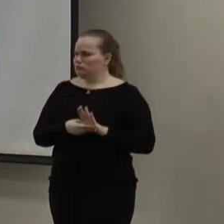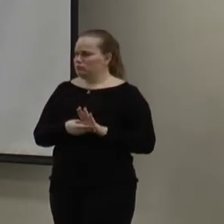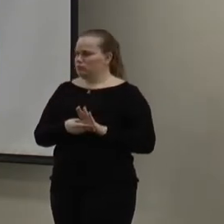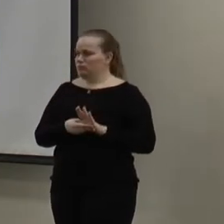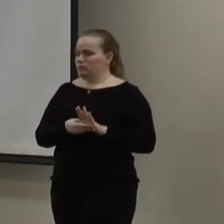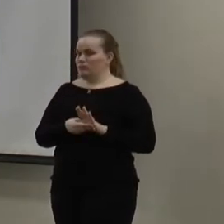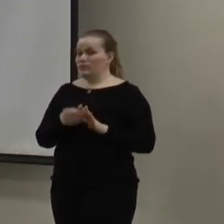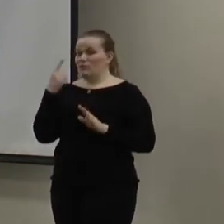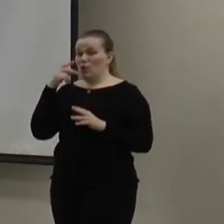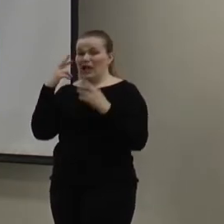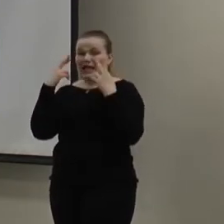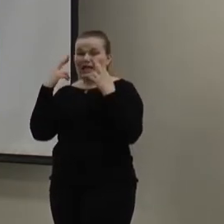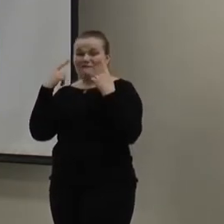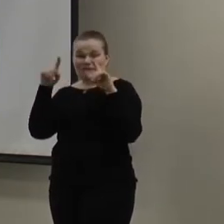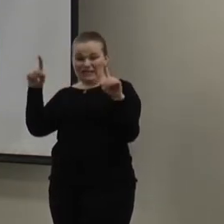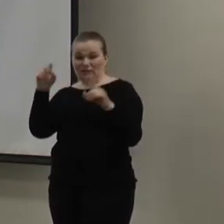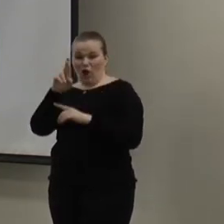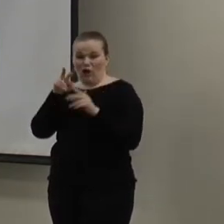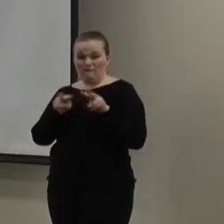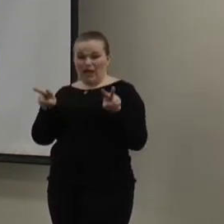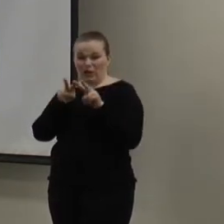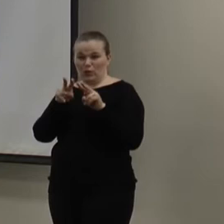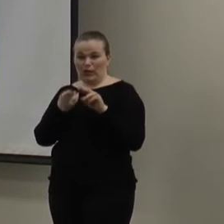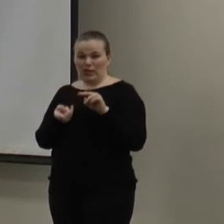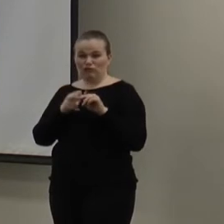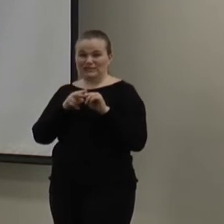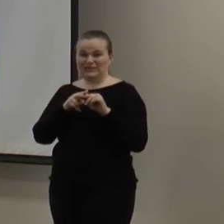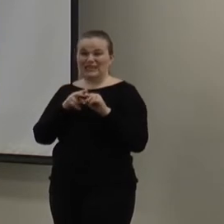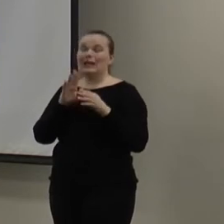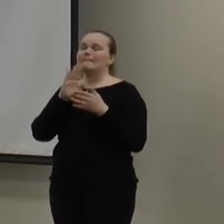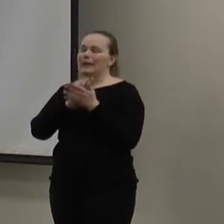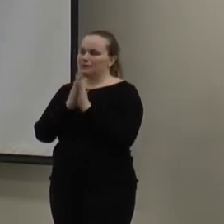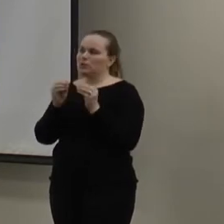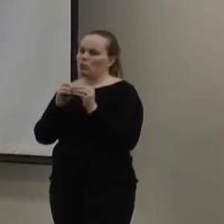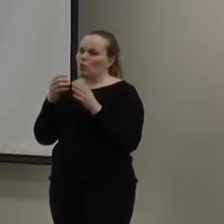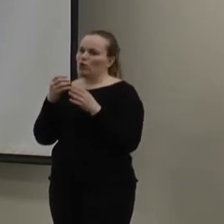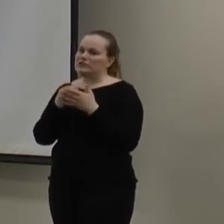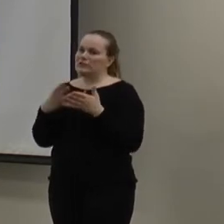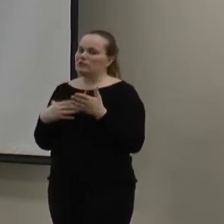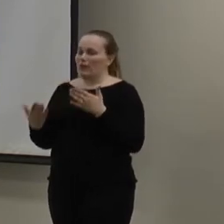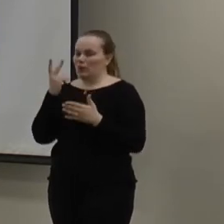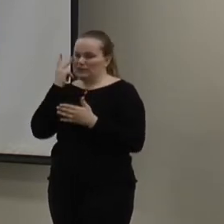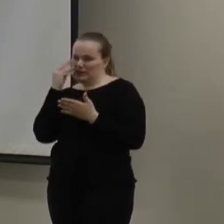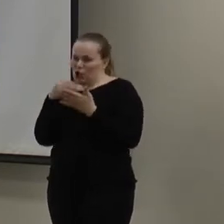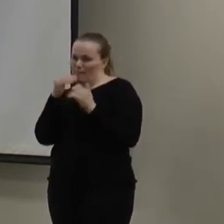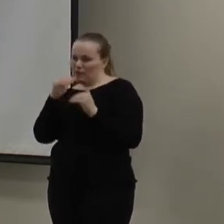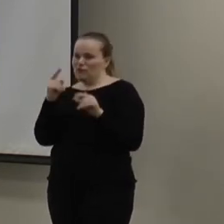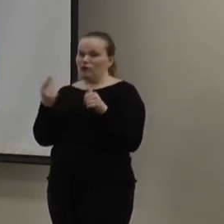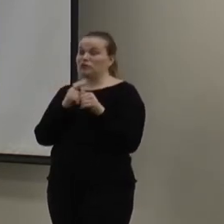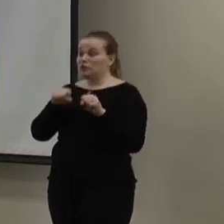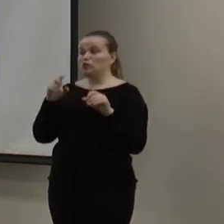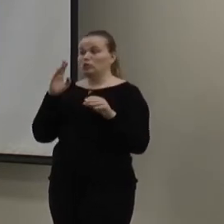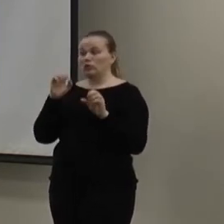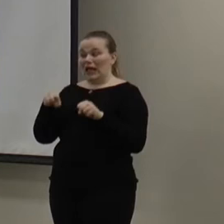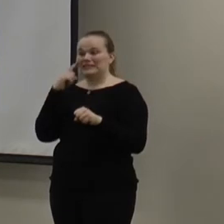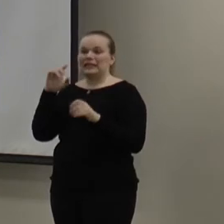As an effective R-value per inch increases, it does get more expensive. So you want to kind of take a look at your budget. But you can, so let's say